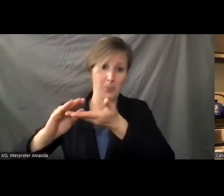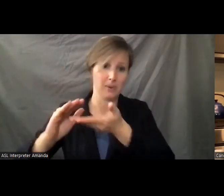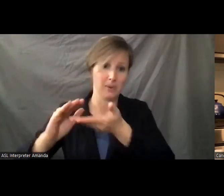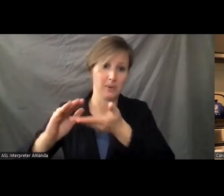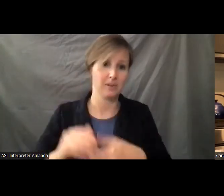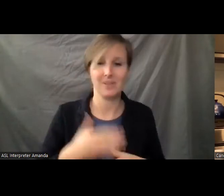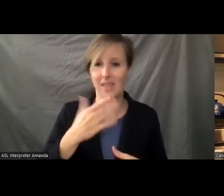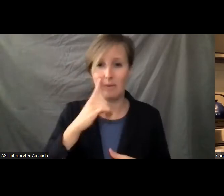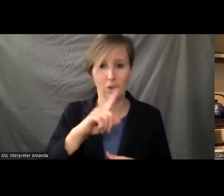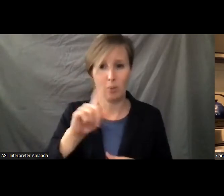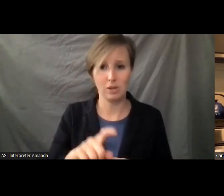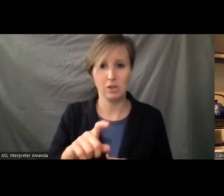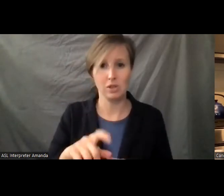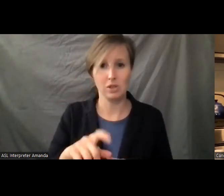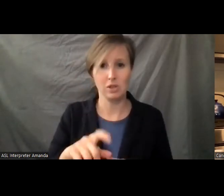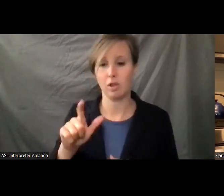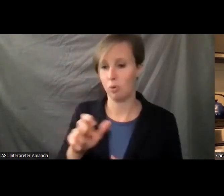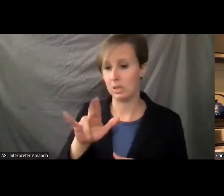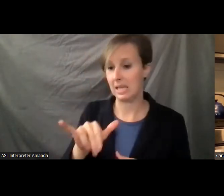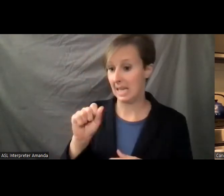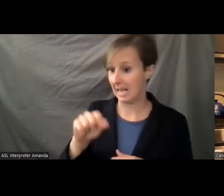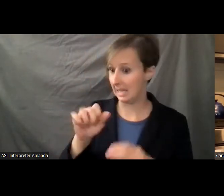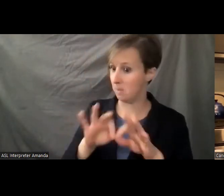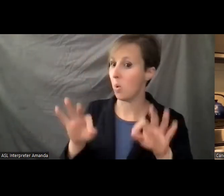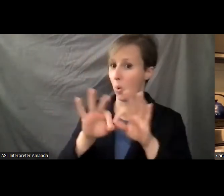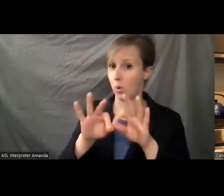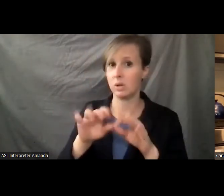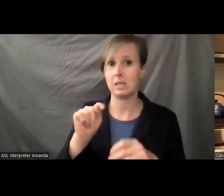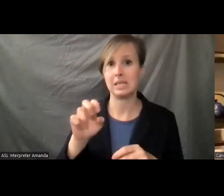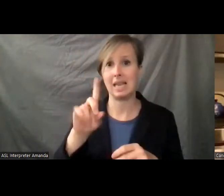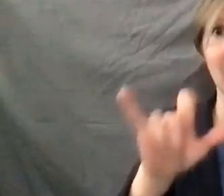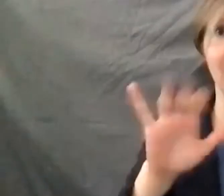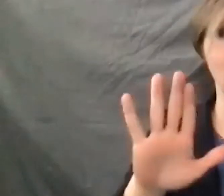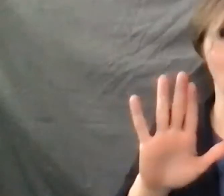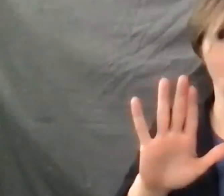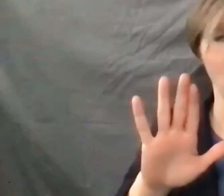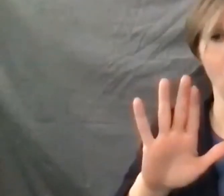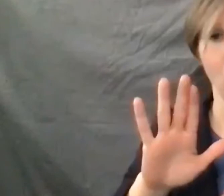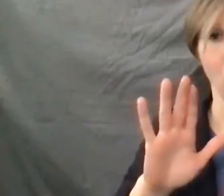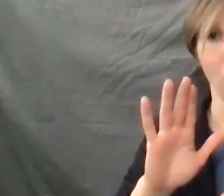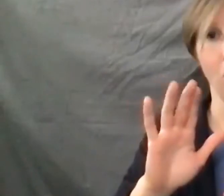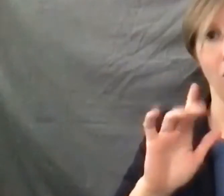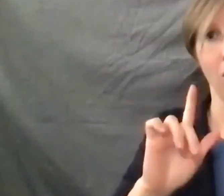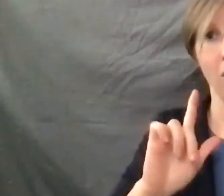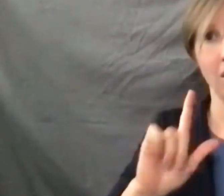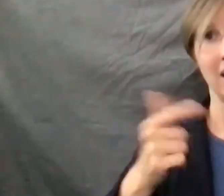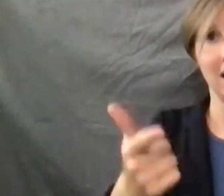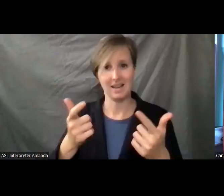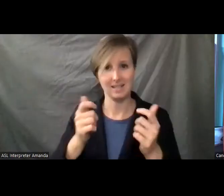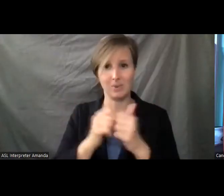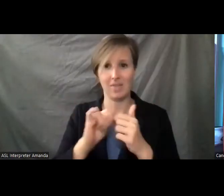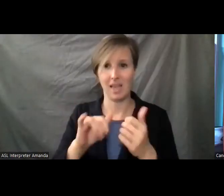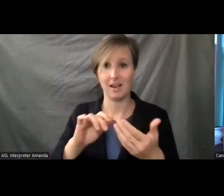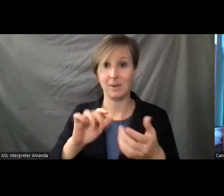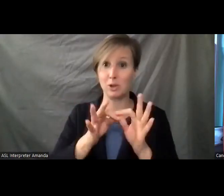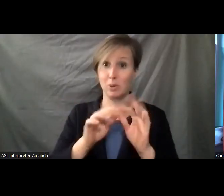Thank you so much. And it is an important one. So, Teddy, you are up with your thoughts on home community-based services here.